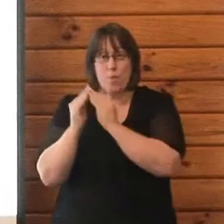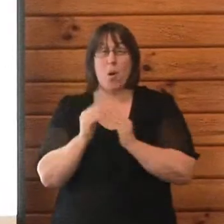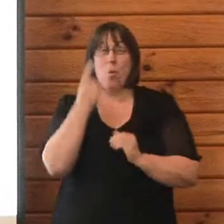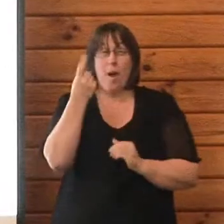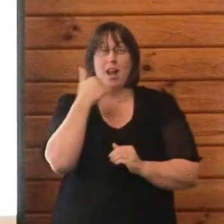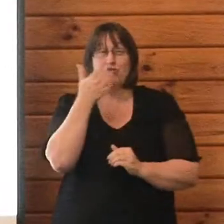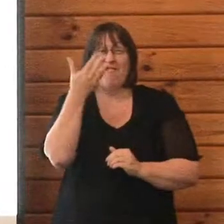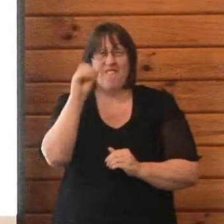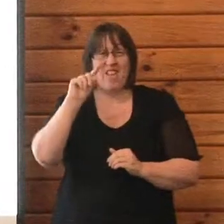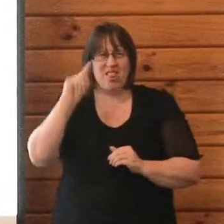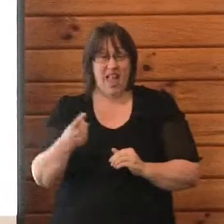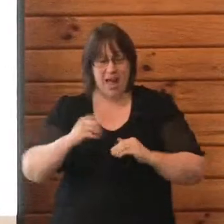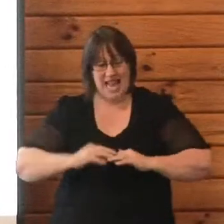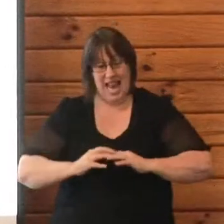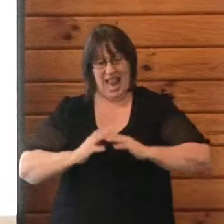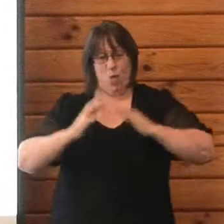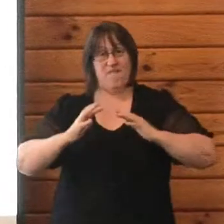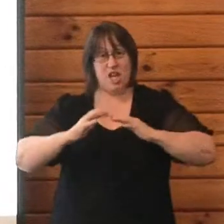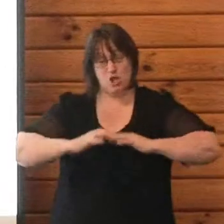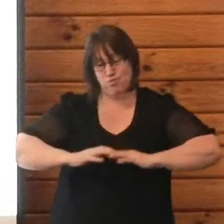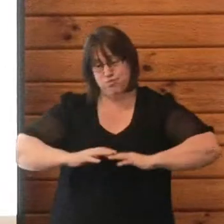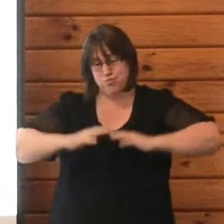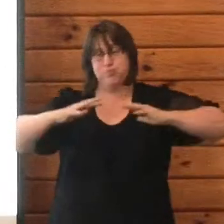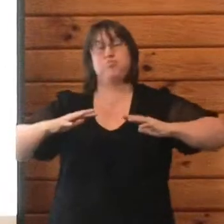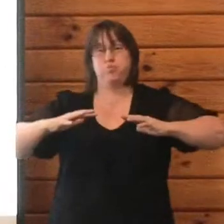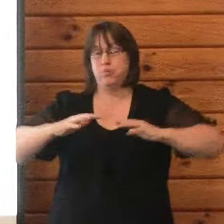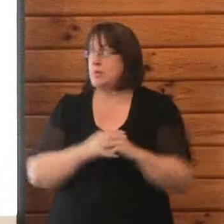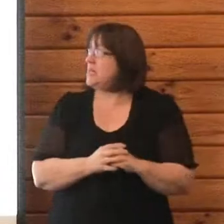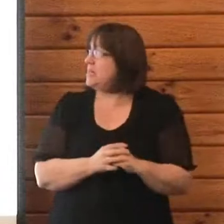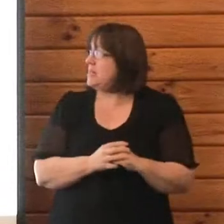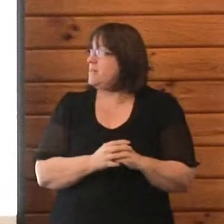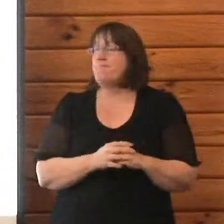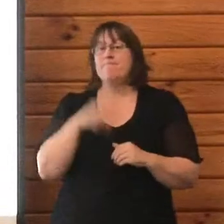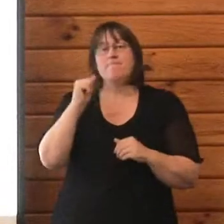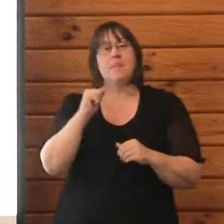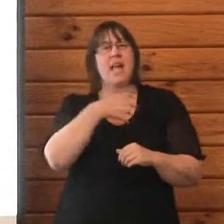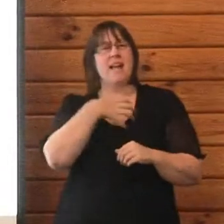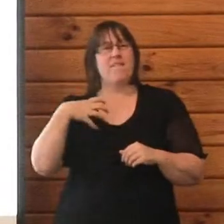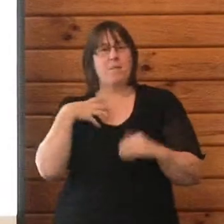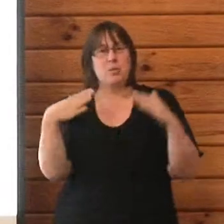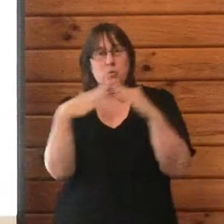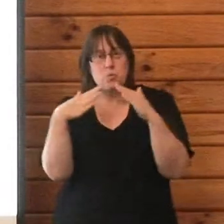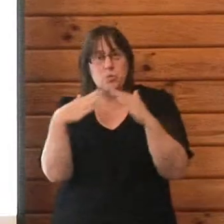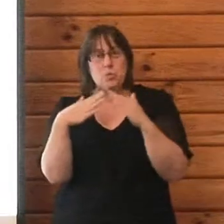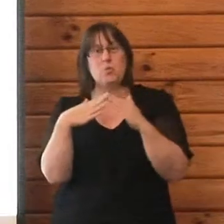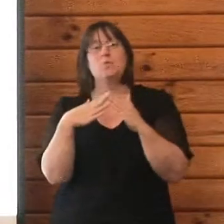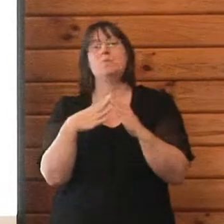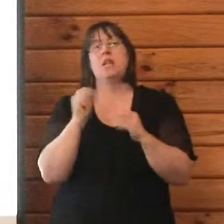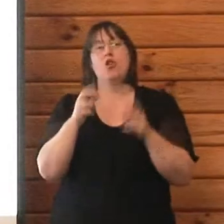moved, a lot of the state houses were lost, hospital and rest home residents had to be relocated